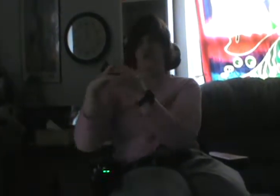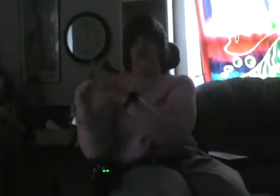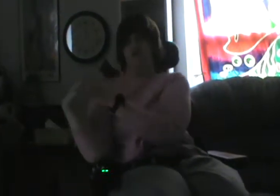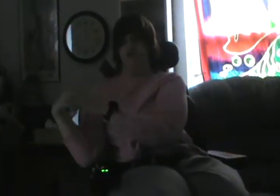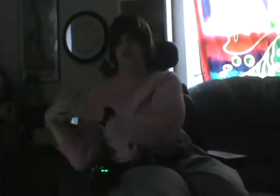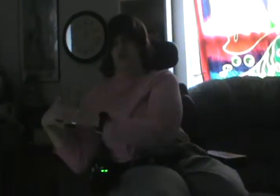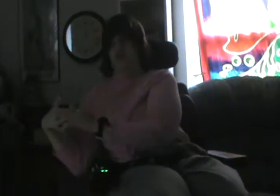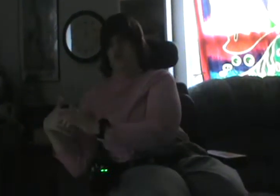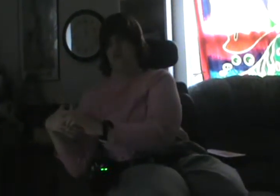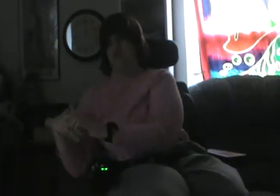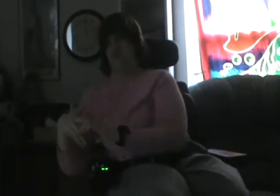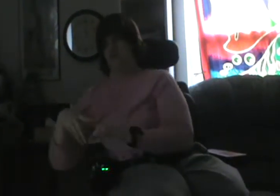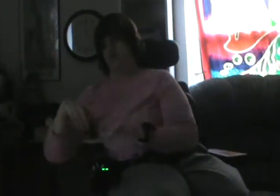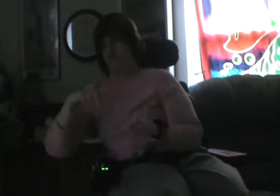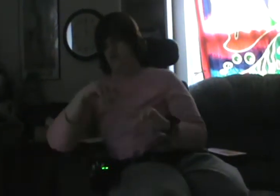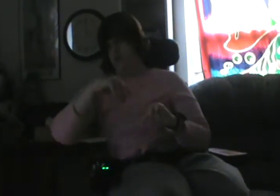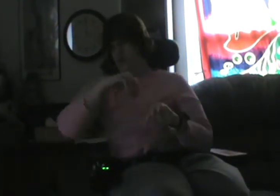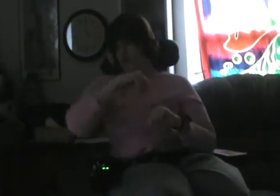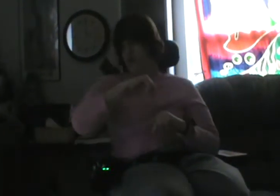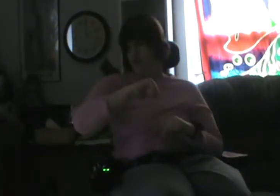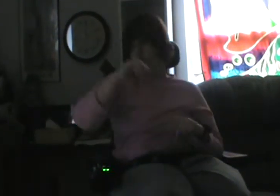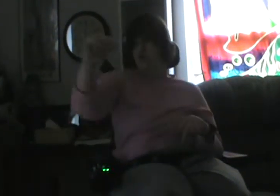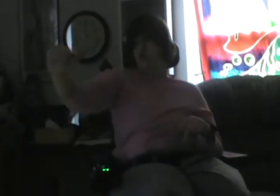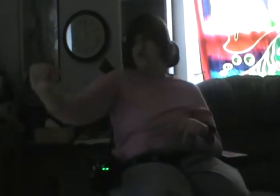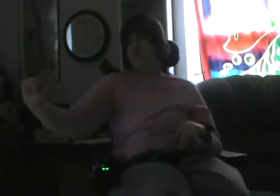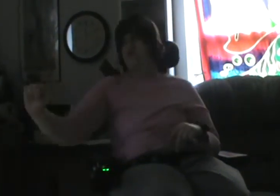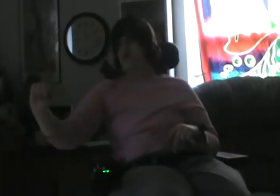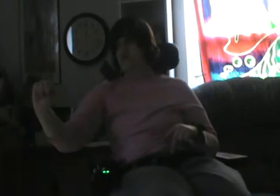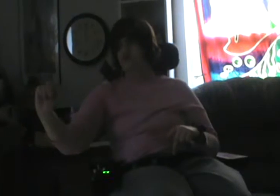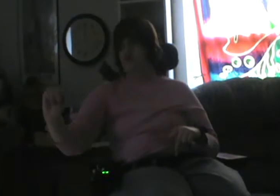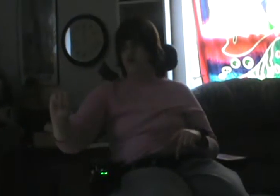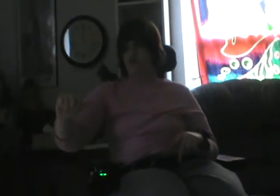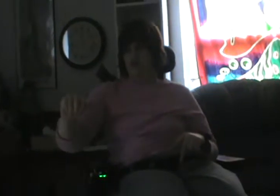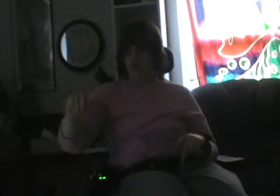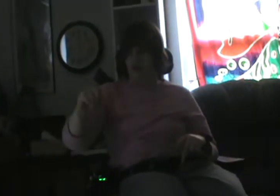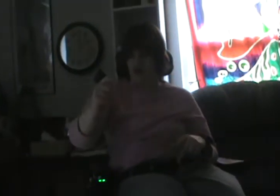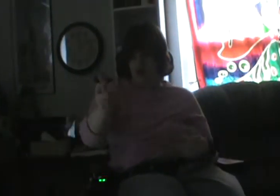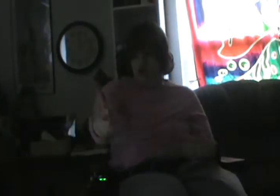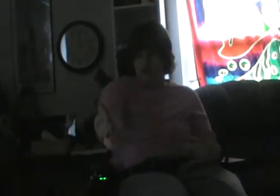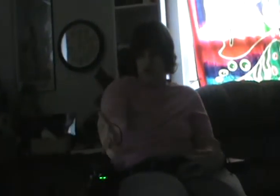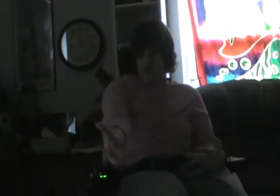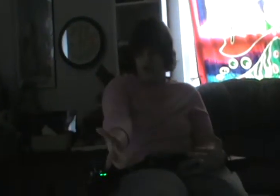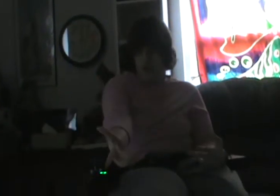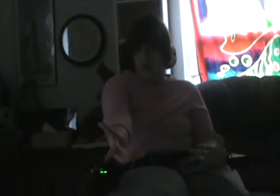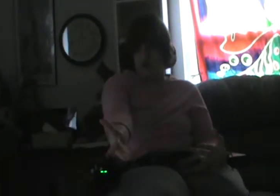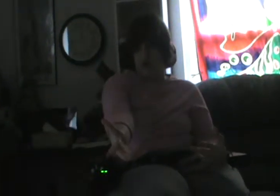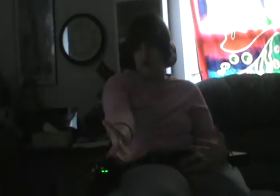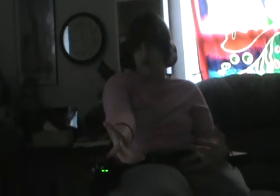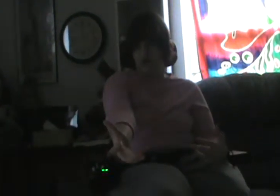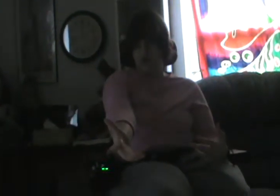just outside the limits of our credit cards.